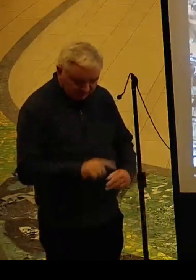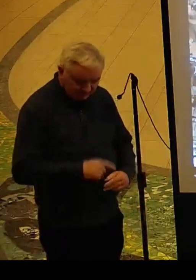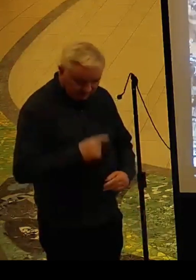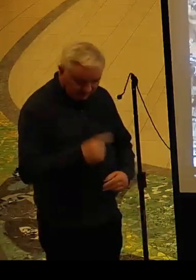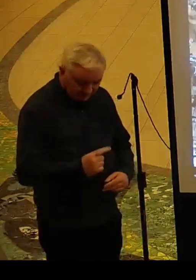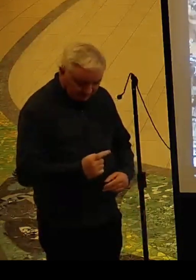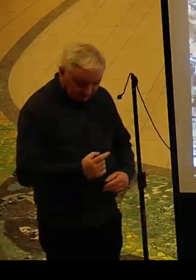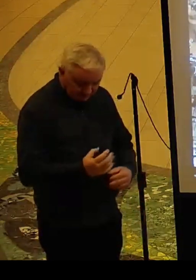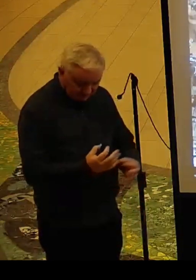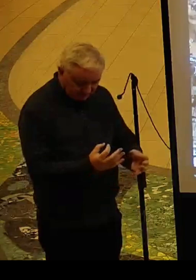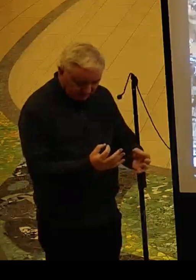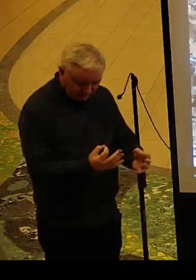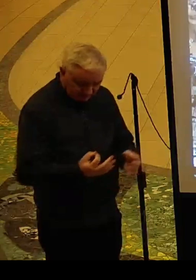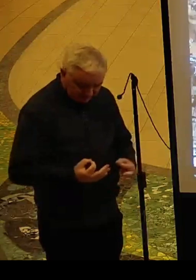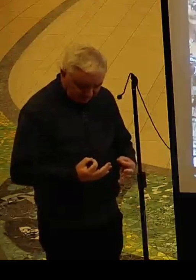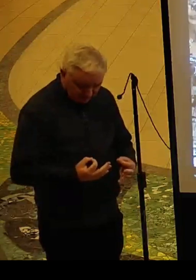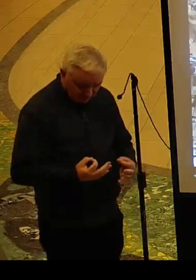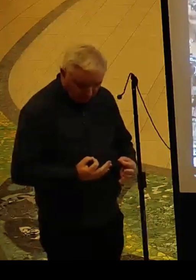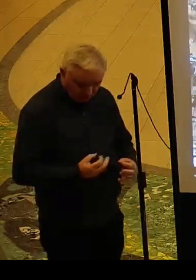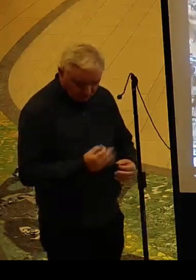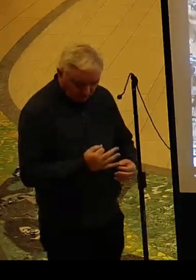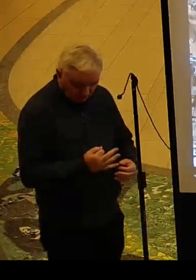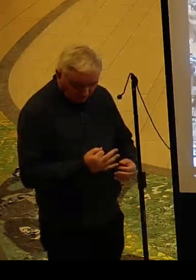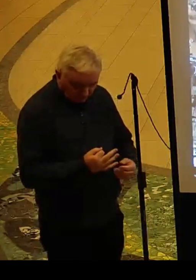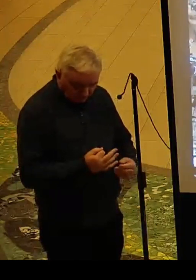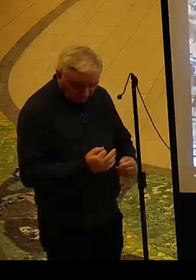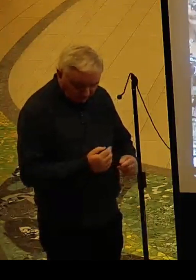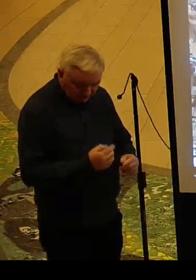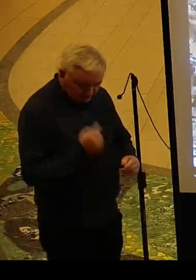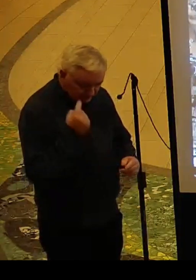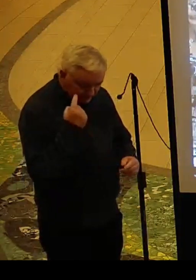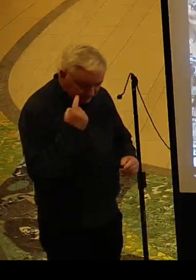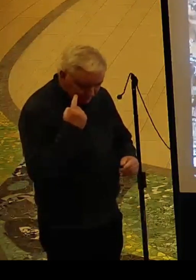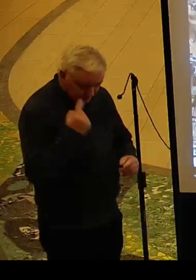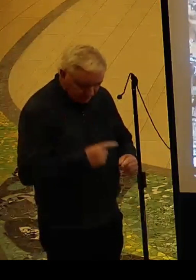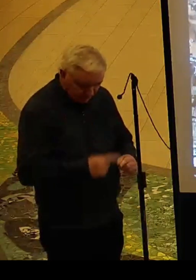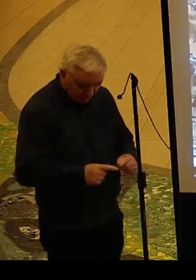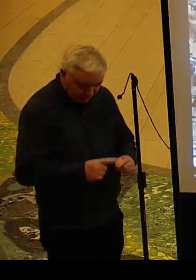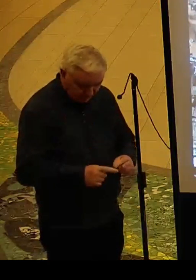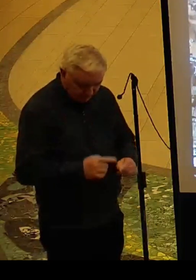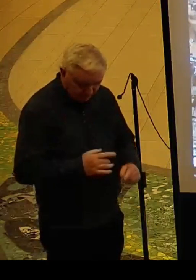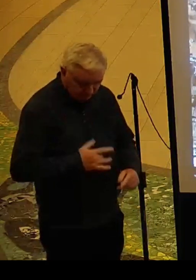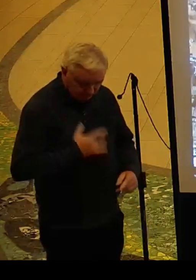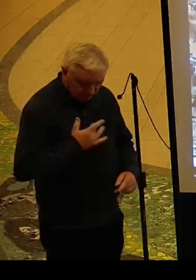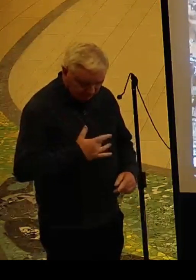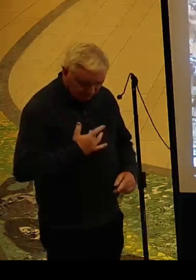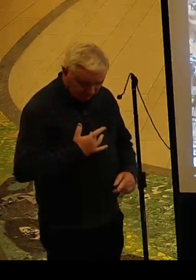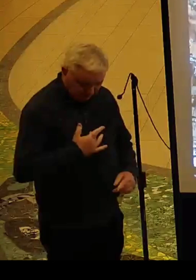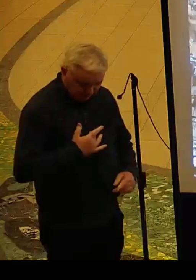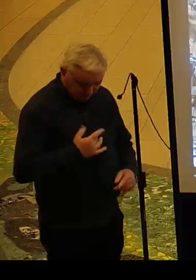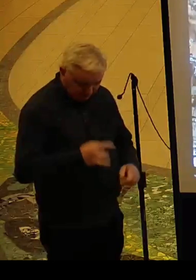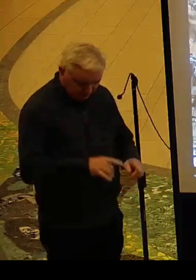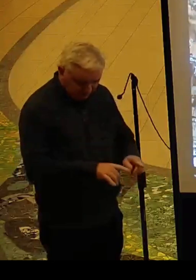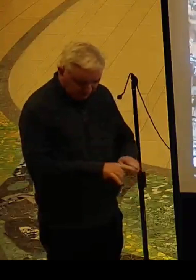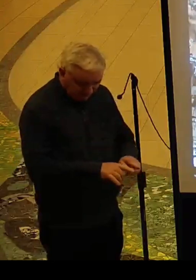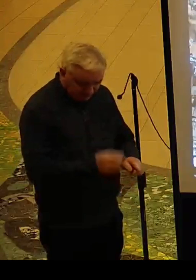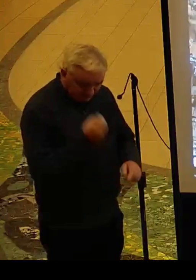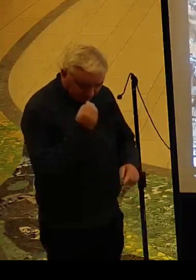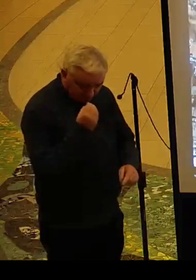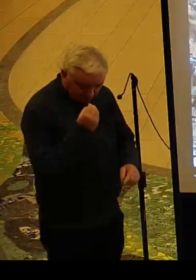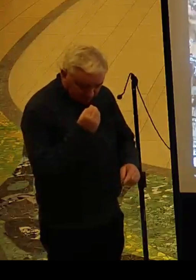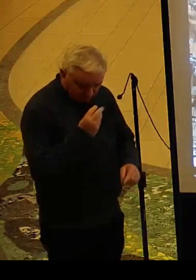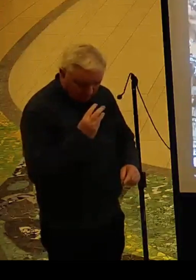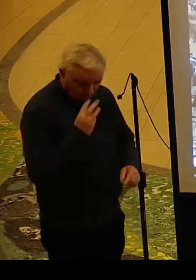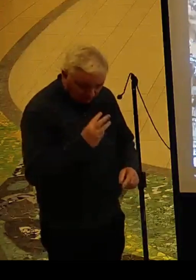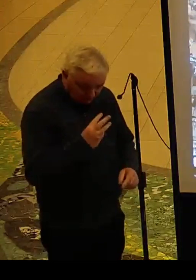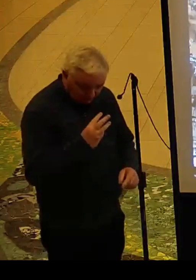cannot get hold of the basics to survive, like